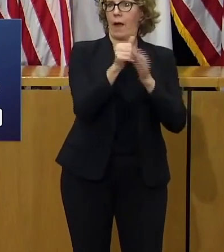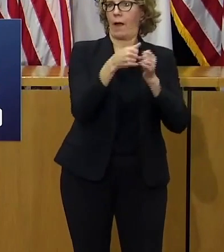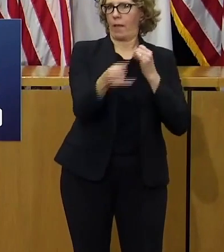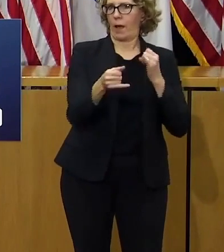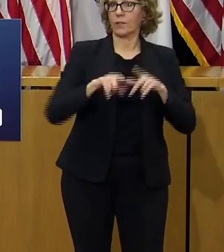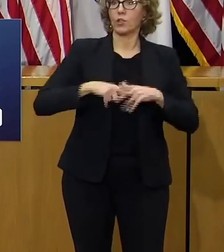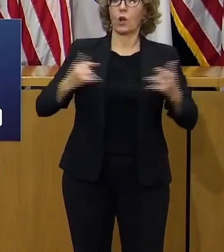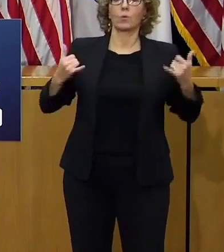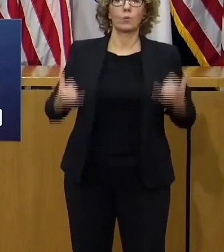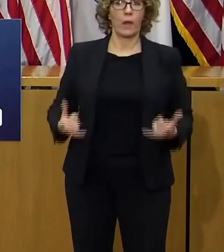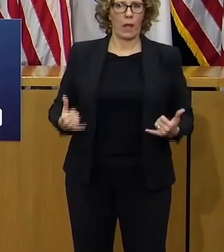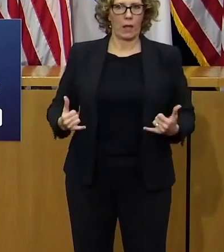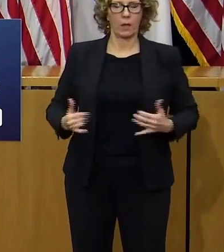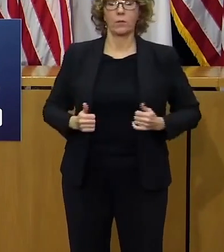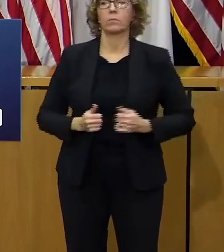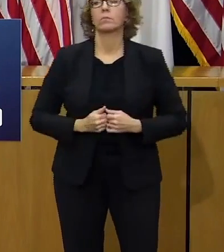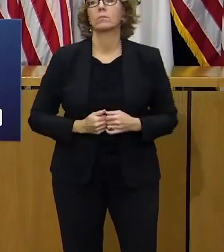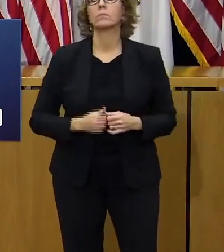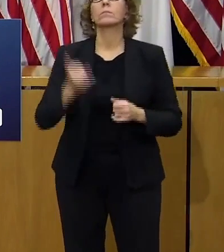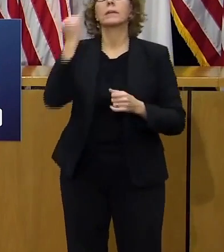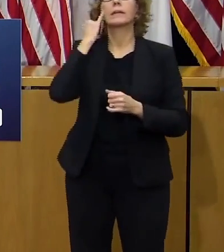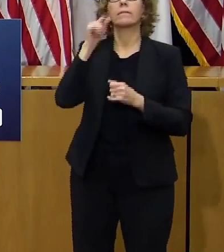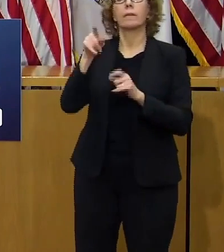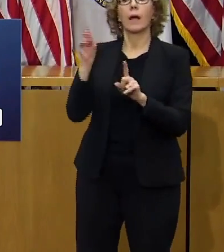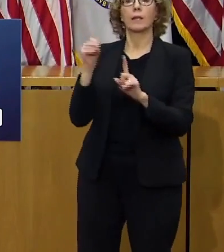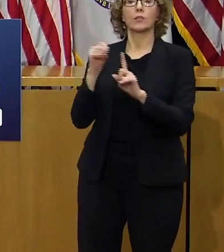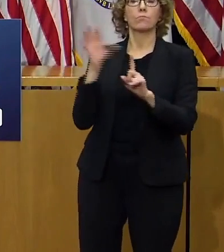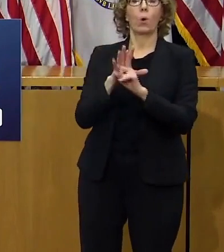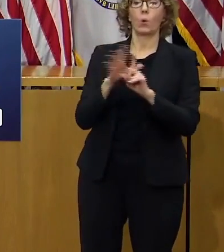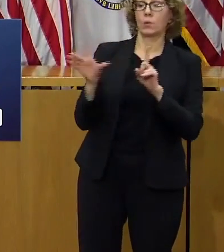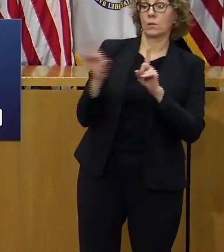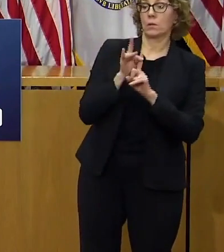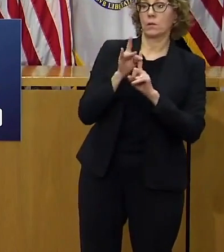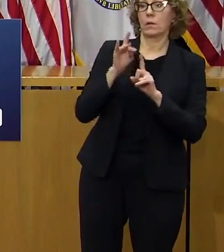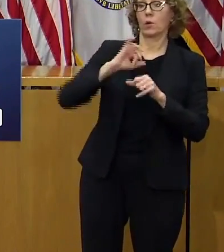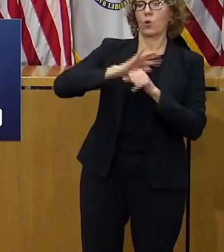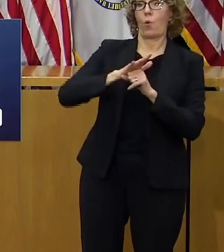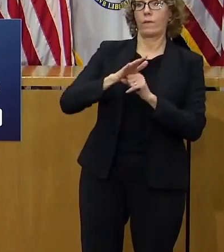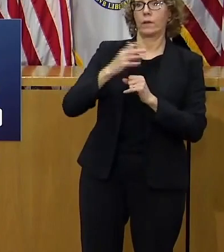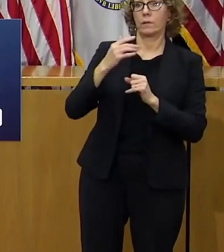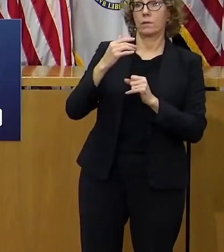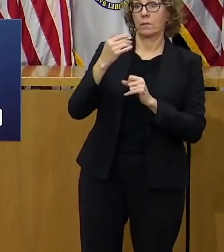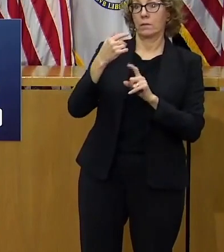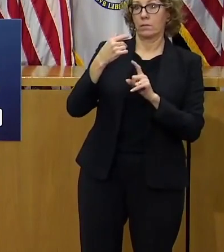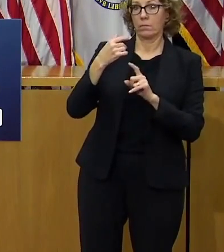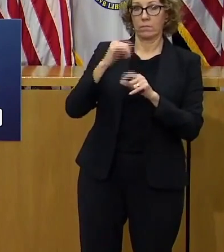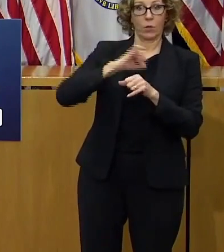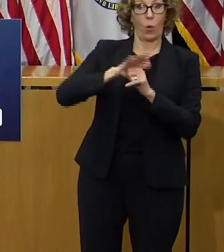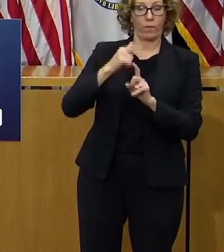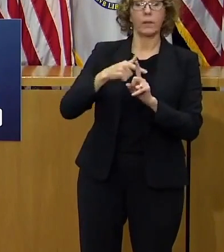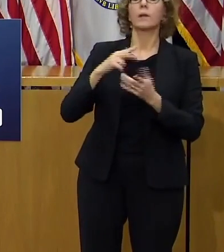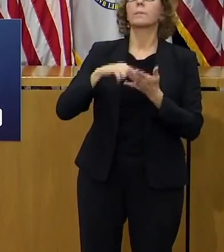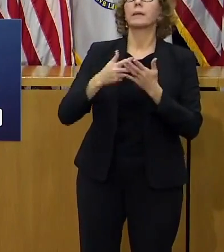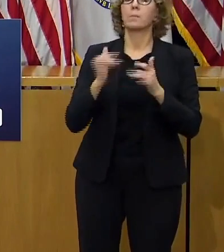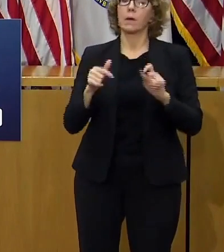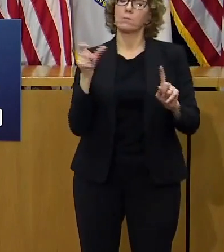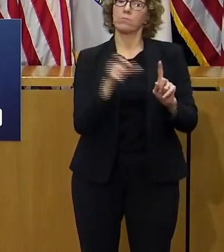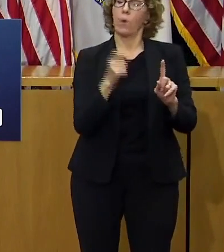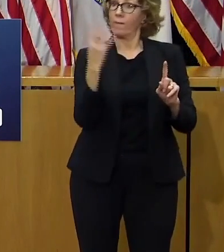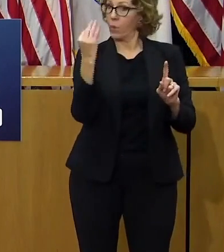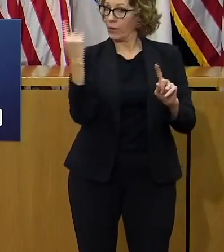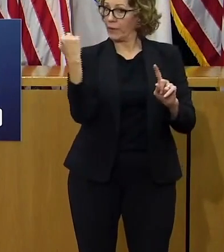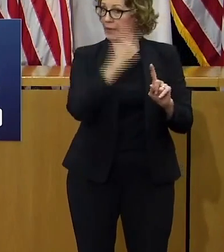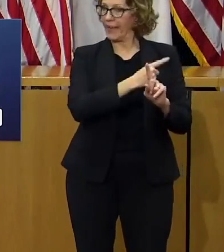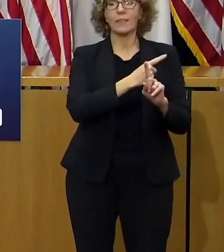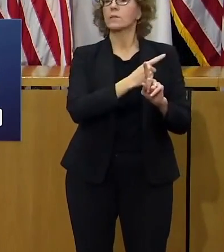the updated guidance to address people exposed to covid 19 allows for the quarantine period to be reduced from 14 days